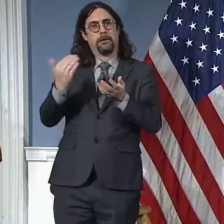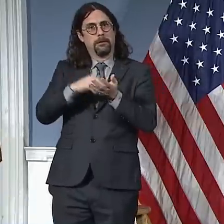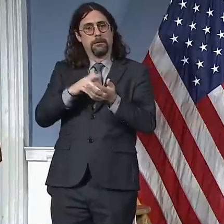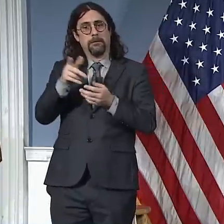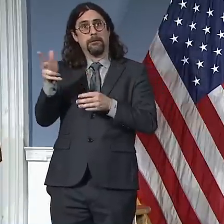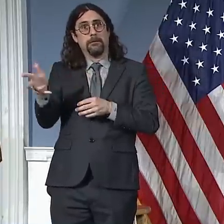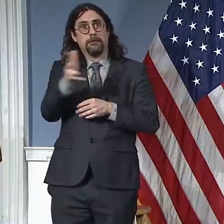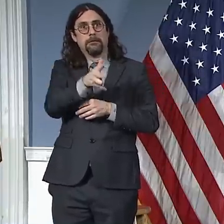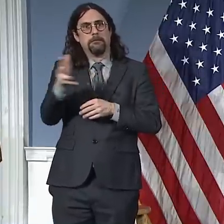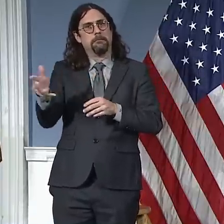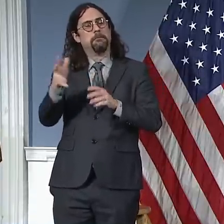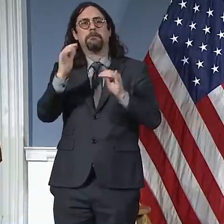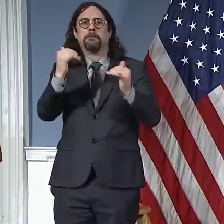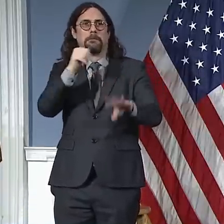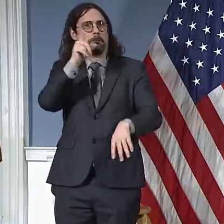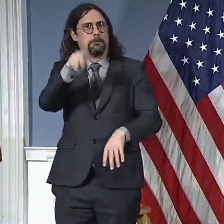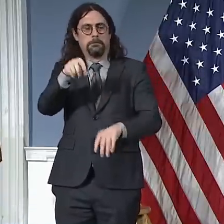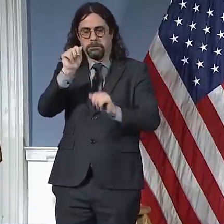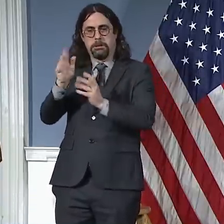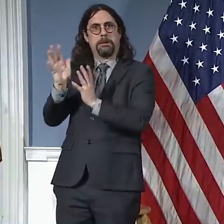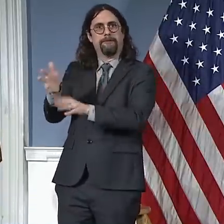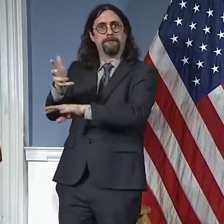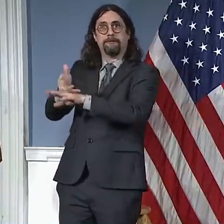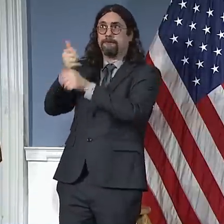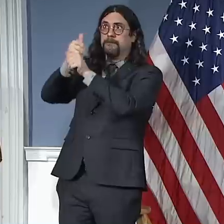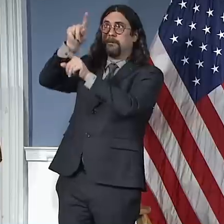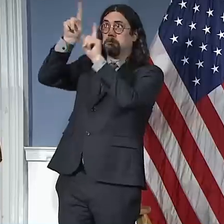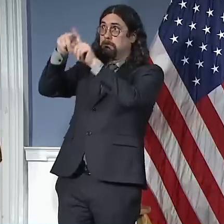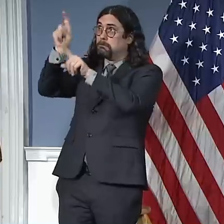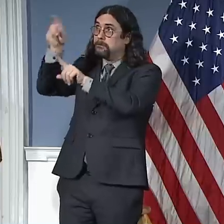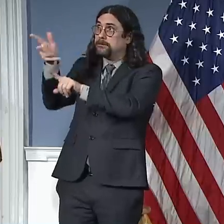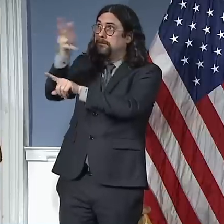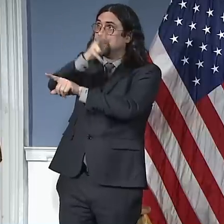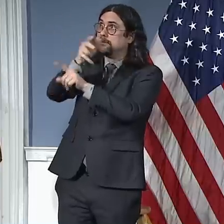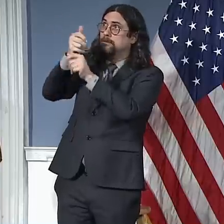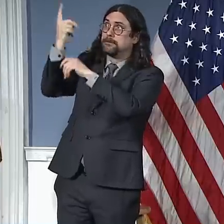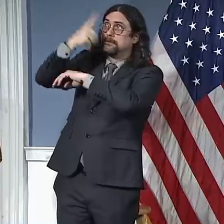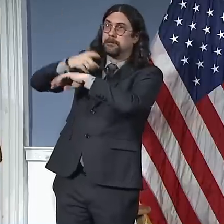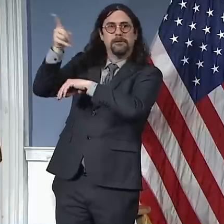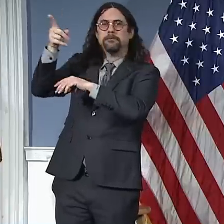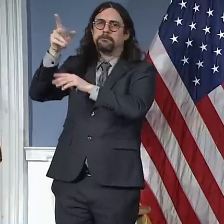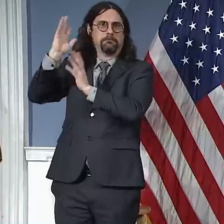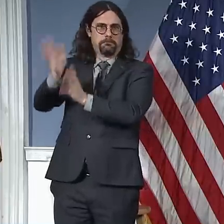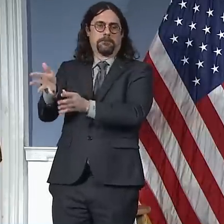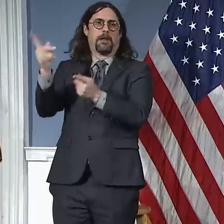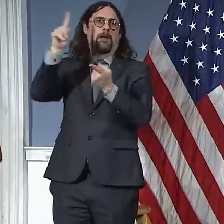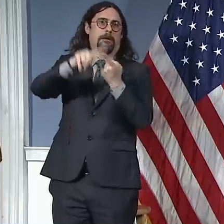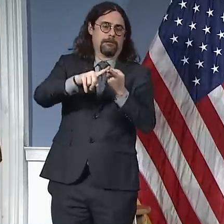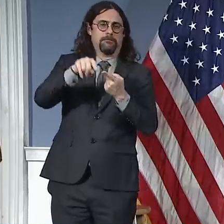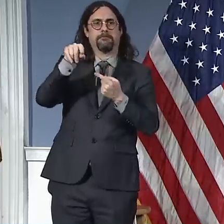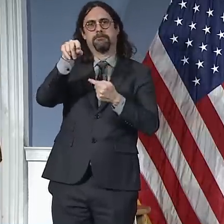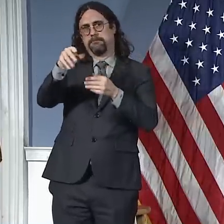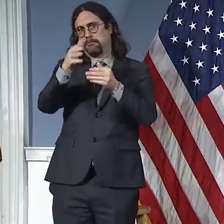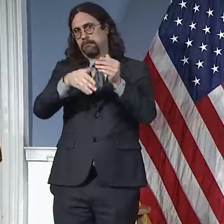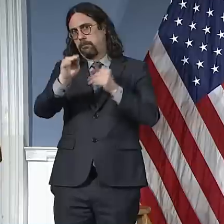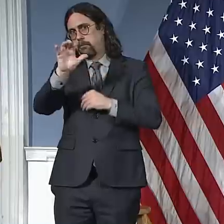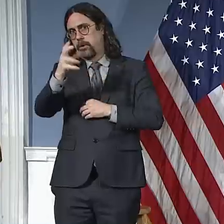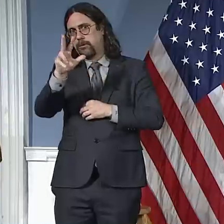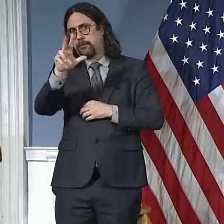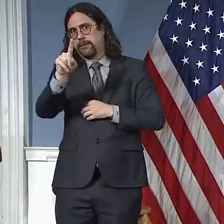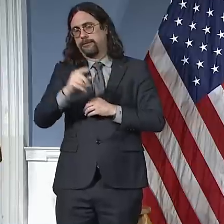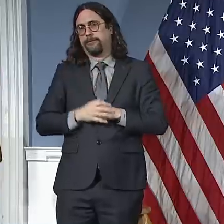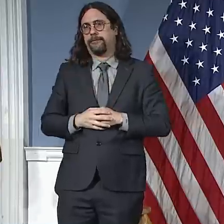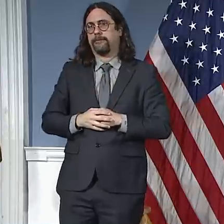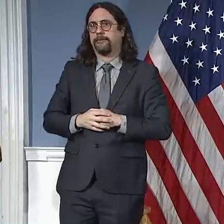Now, I want to just speak proactively to an issue that might come up. I know our colleagues in the media have a lot of questions and I'll be turning to them in just a